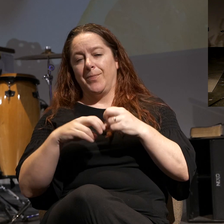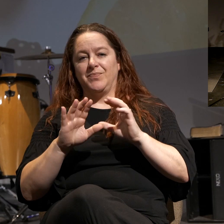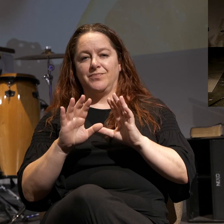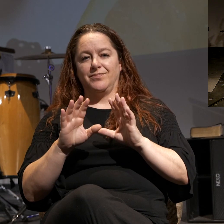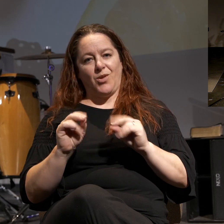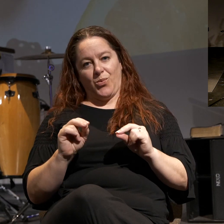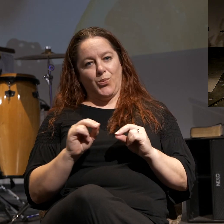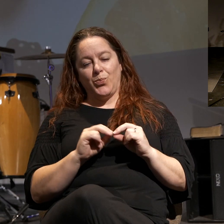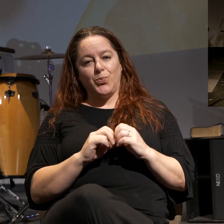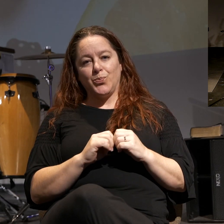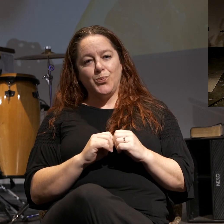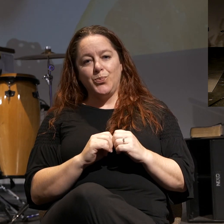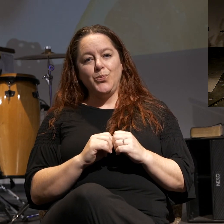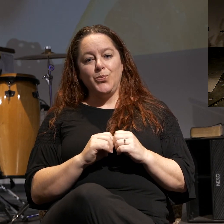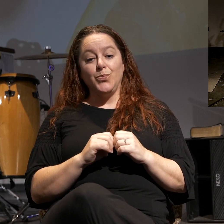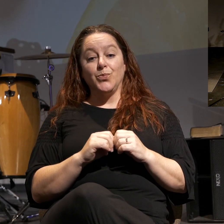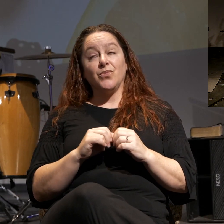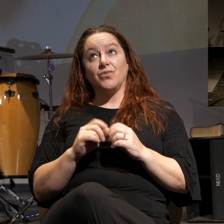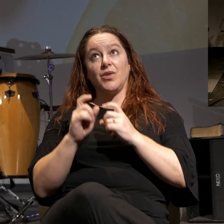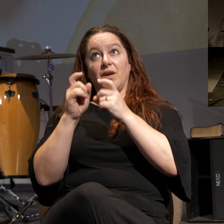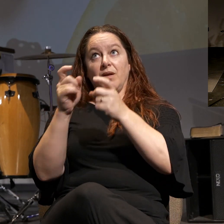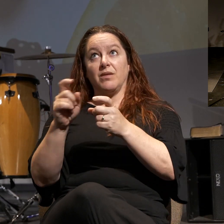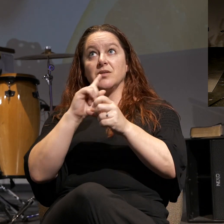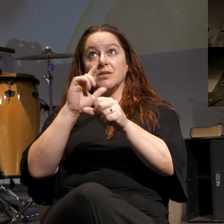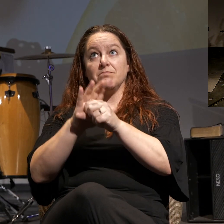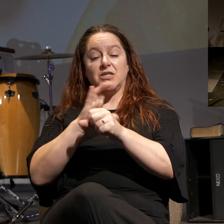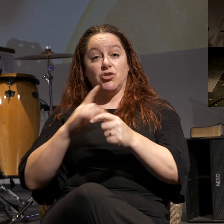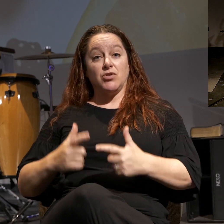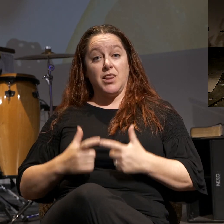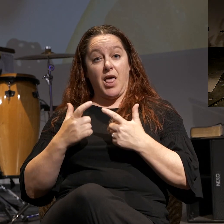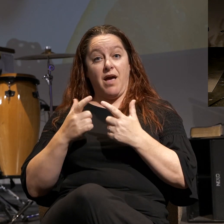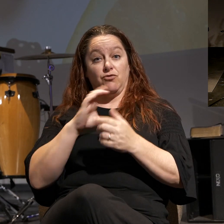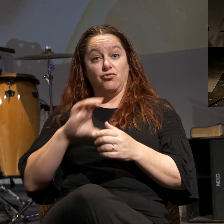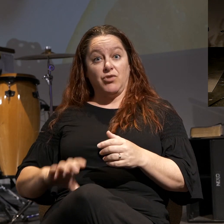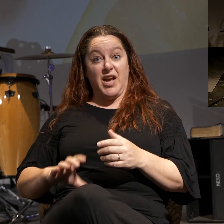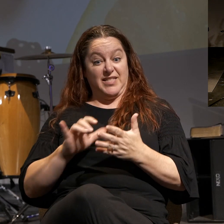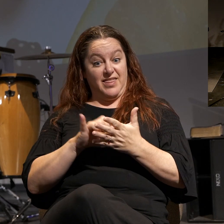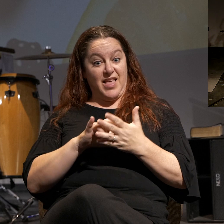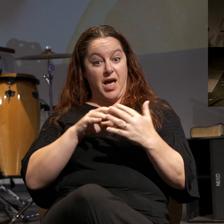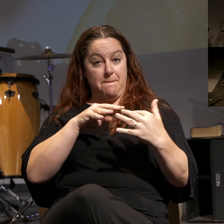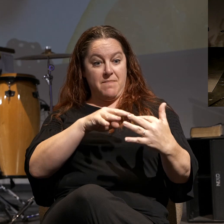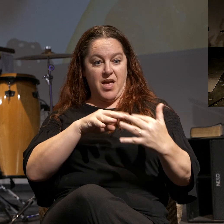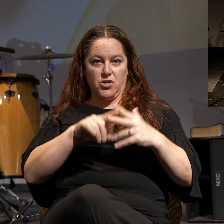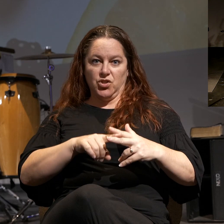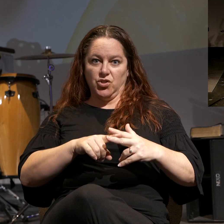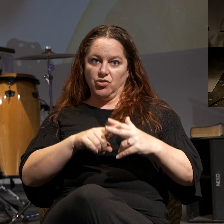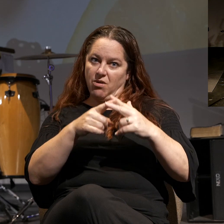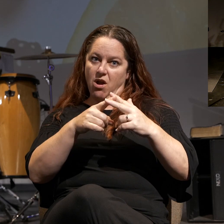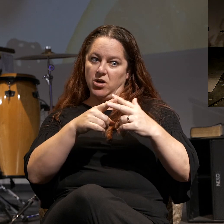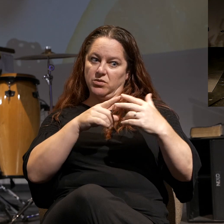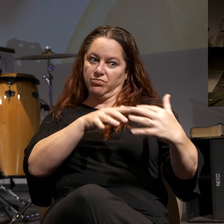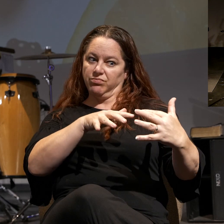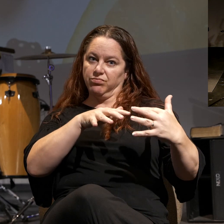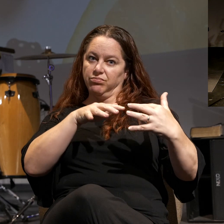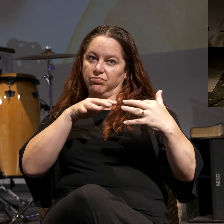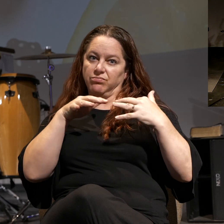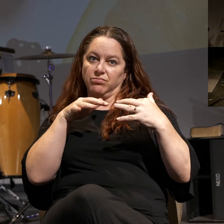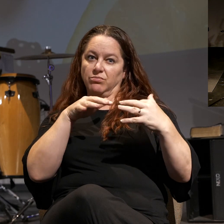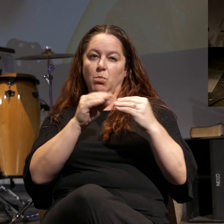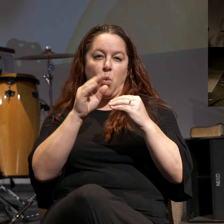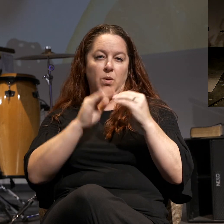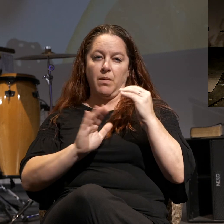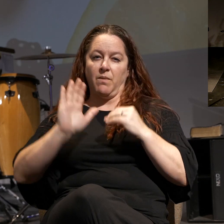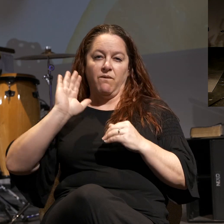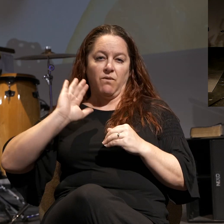No, in fact, when you commit your life to Christ, the battle begins to really rage, unlike ever before.